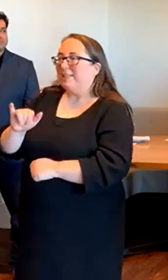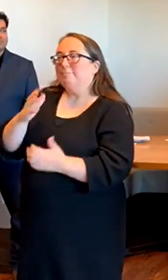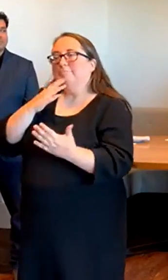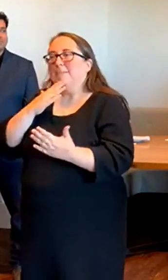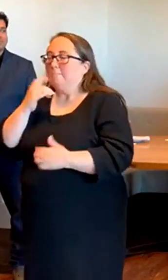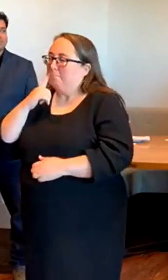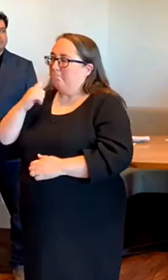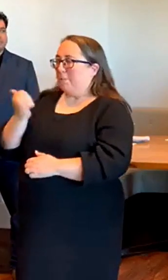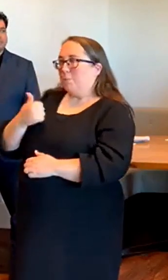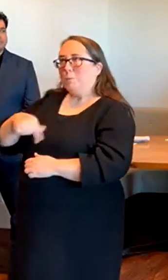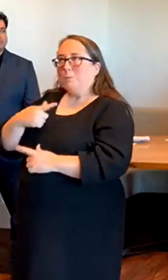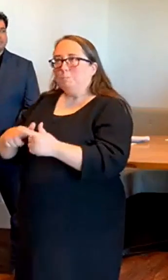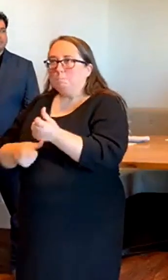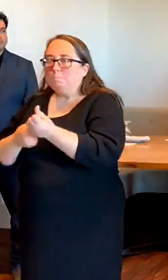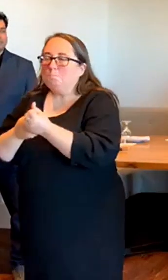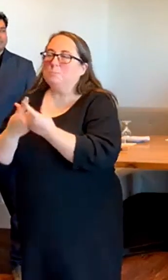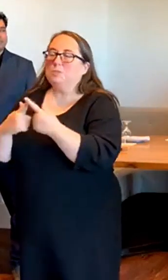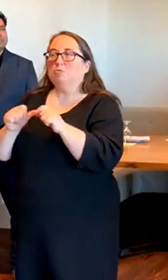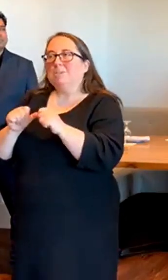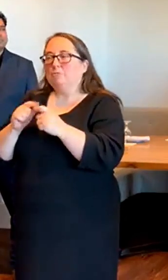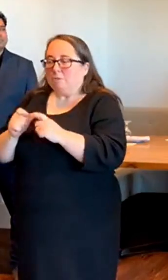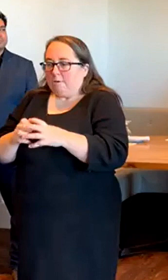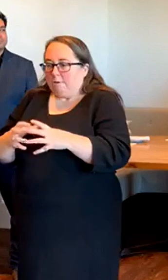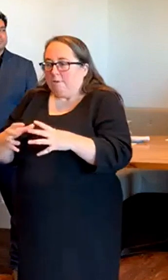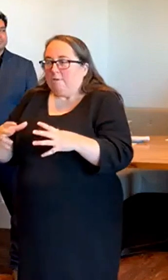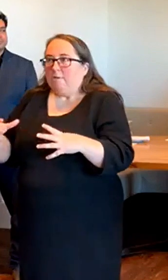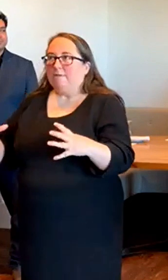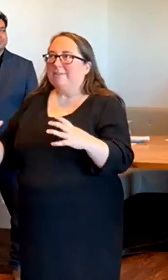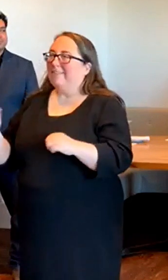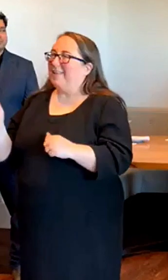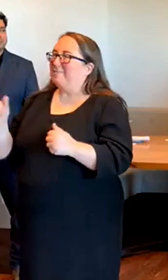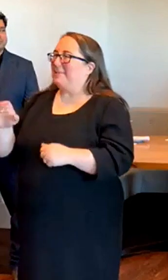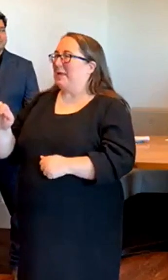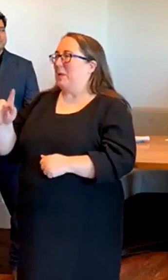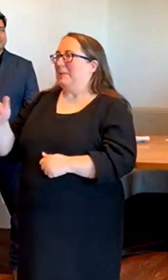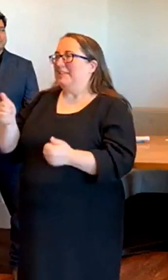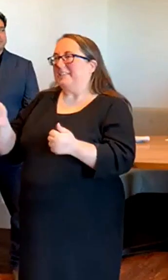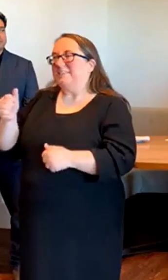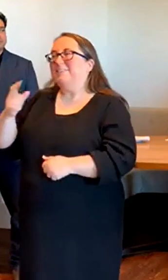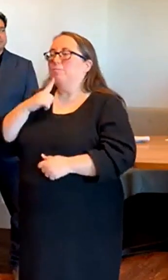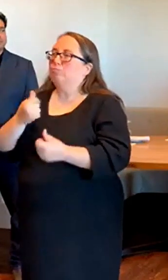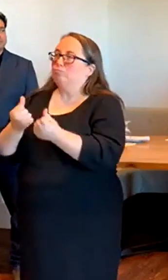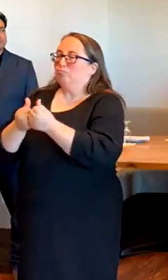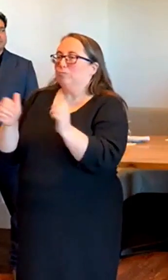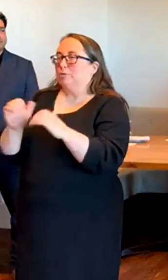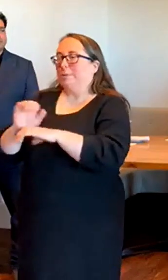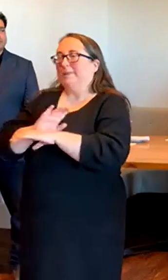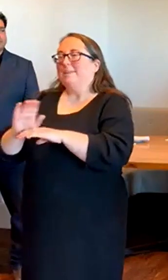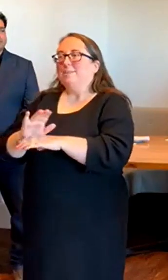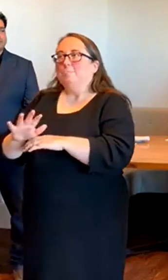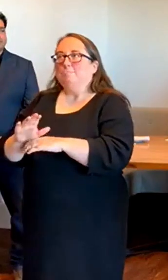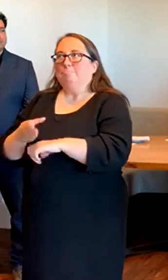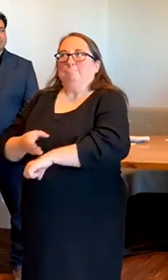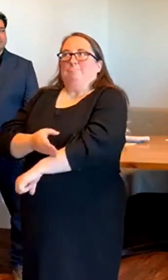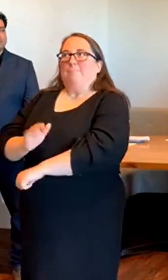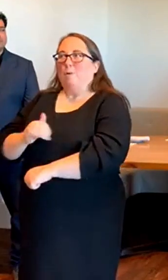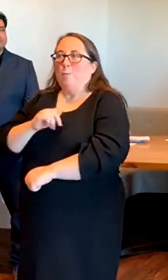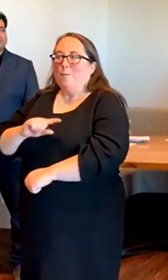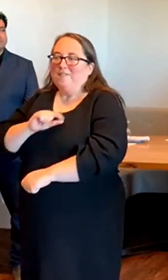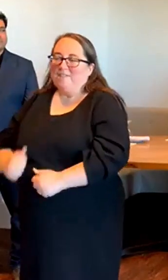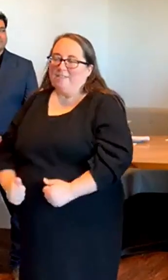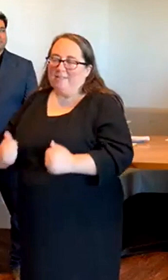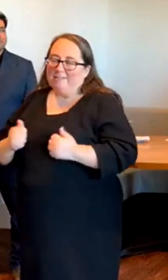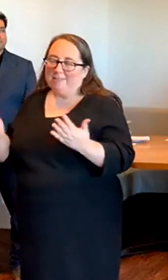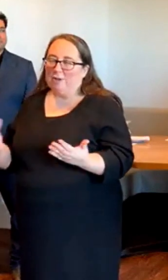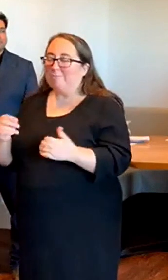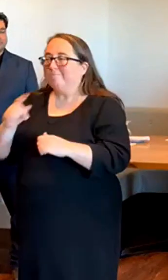to support them and continue to grow that. As the county executive said, we support our small businesses. It adds to our quality of life here, and it really